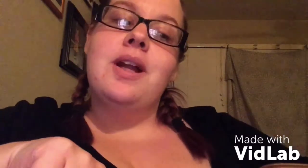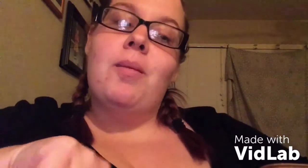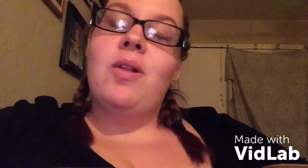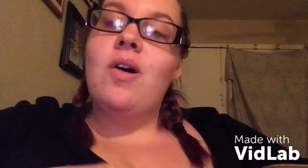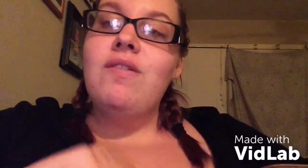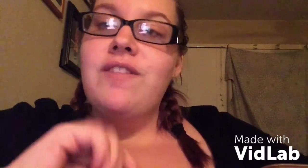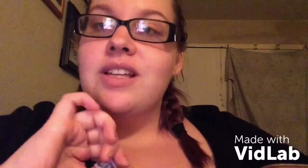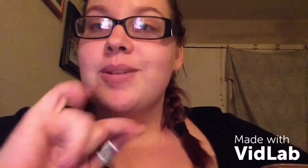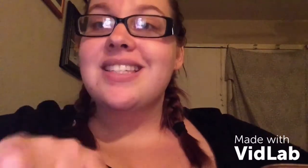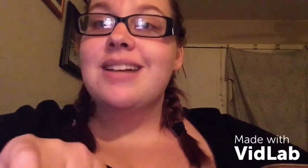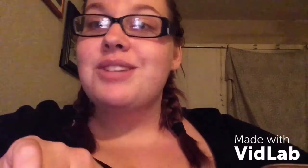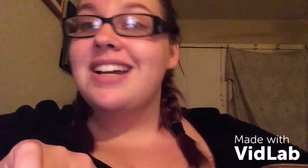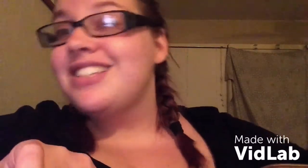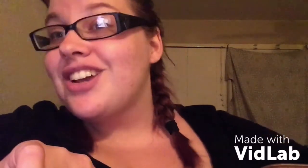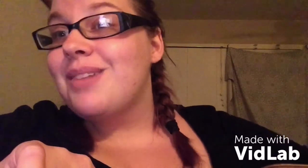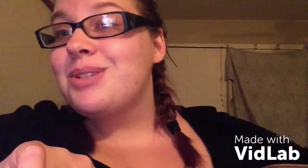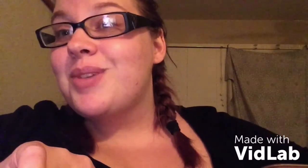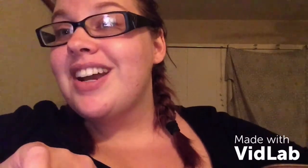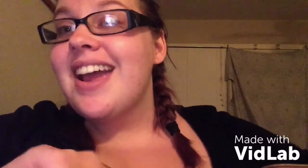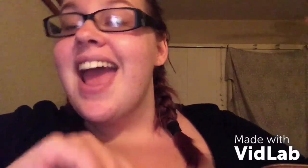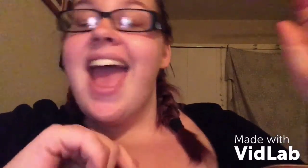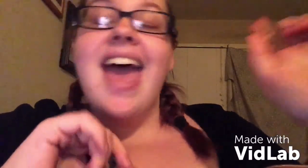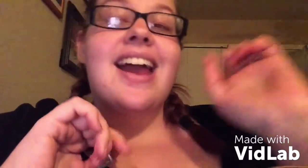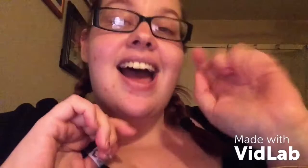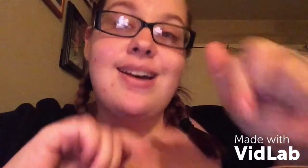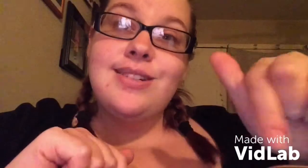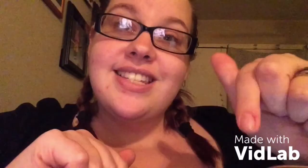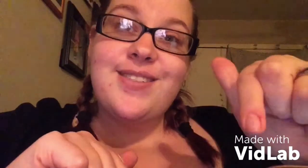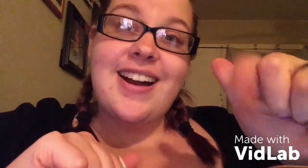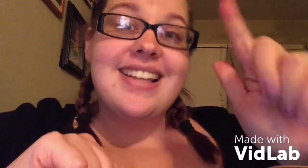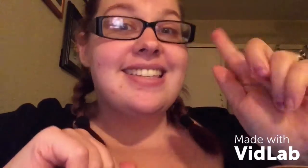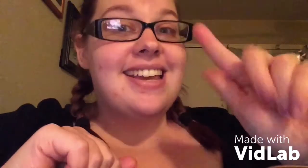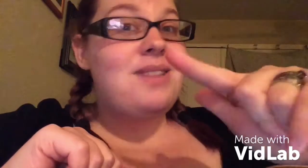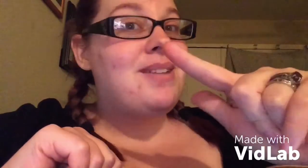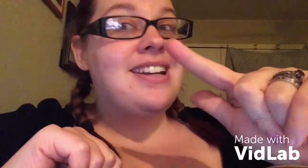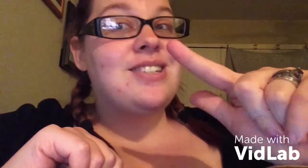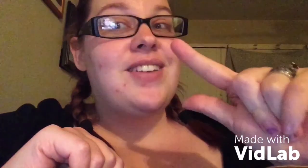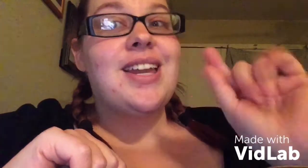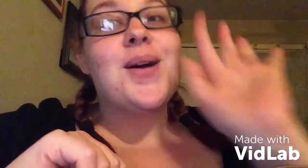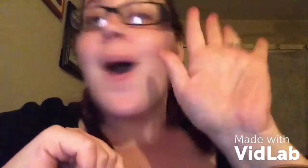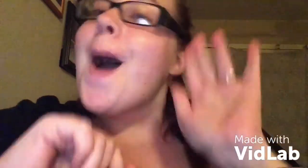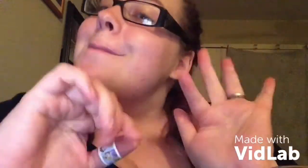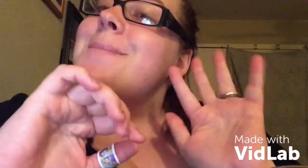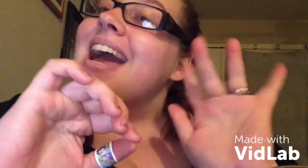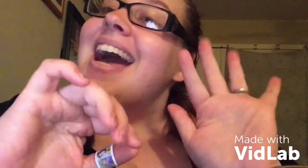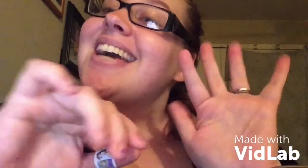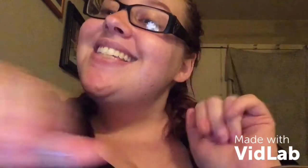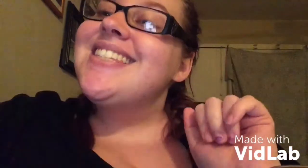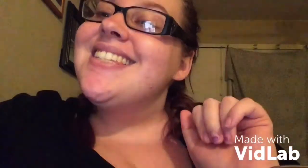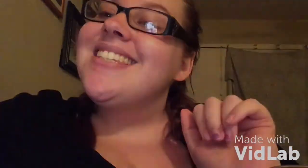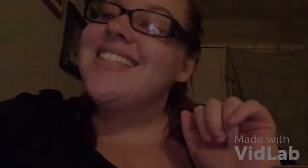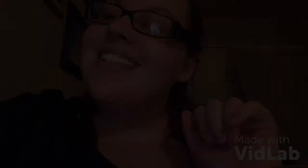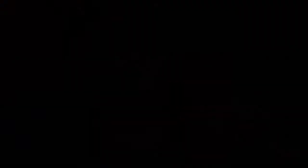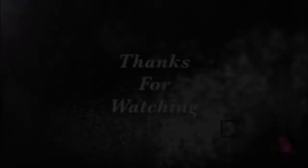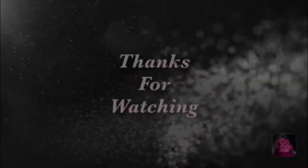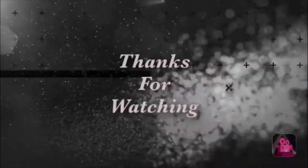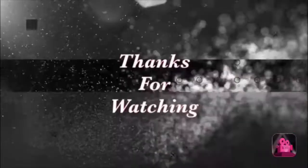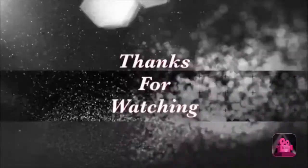down below, Facebook, Snapchat, Instagram, and Twitter. And I will see you guys in my next video. Bye, guys! Bye,